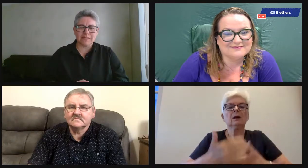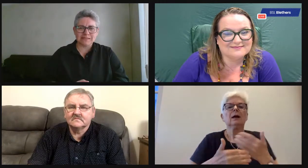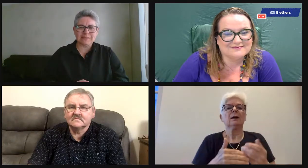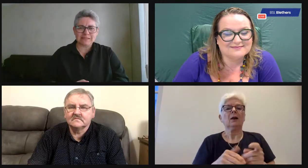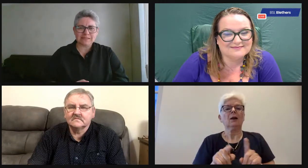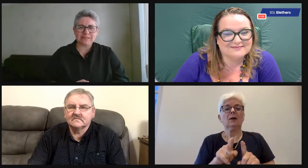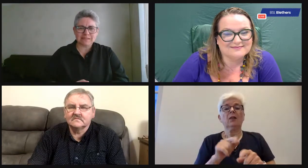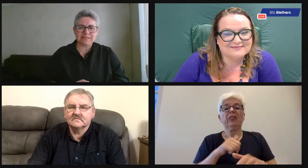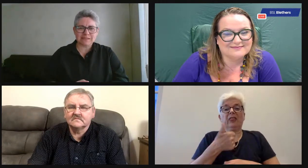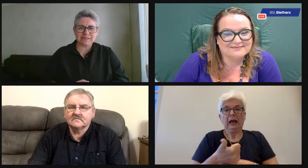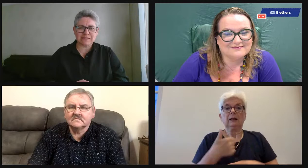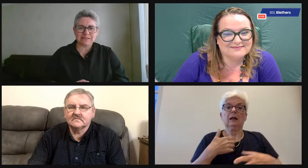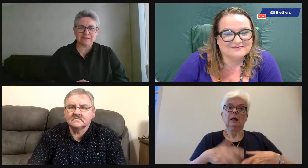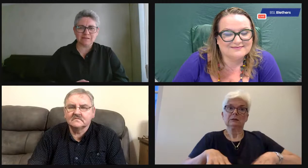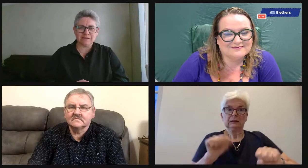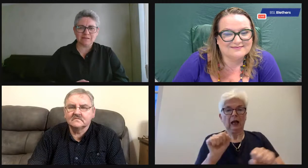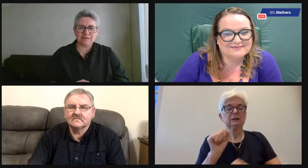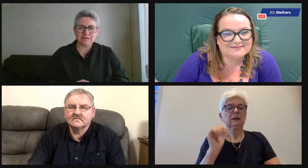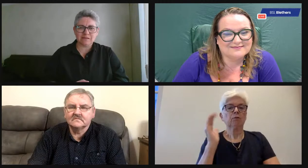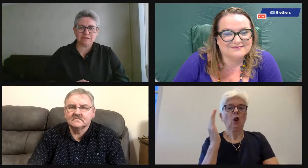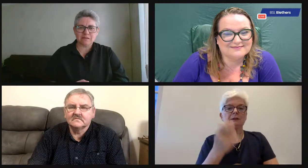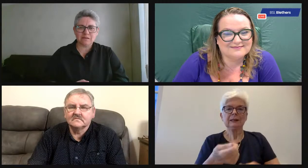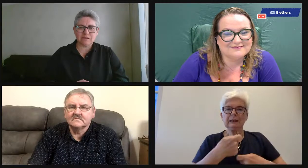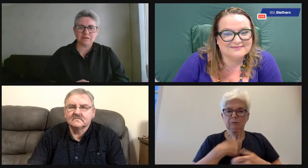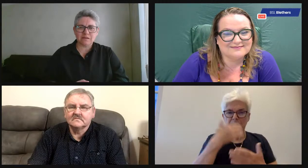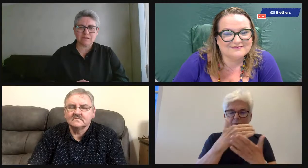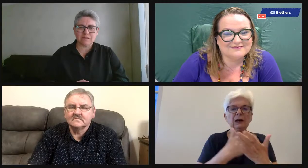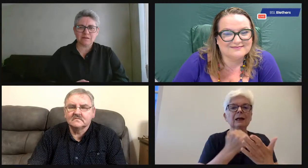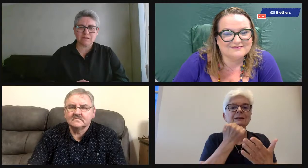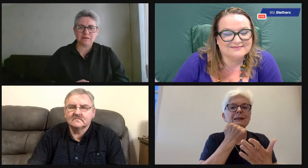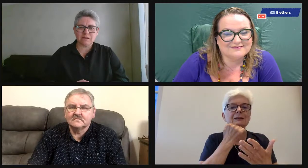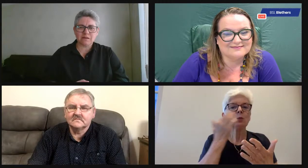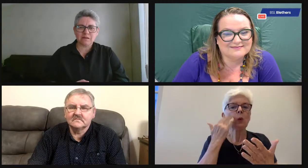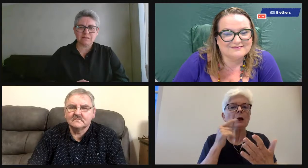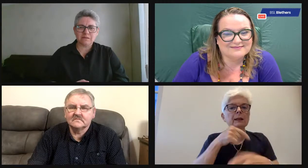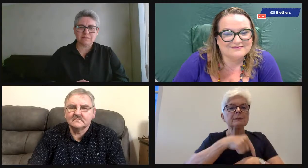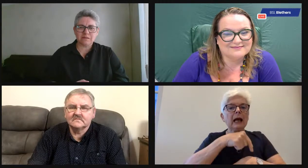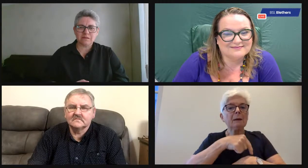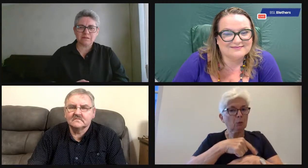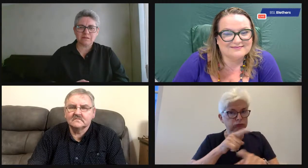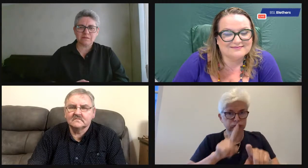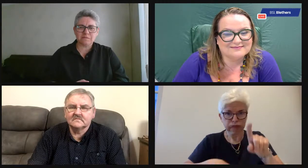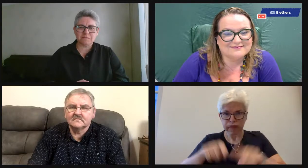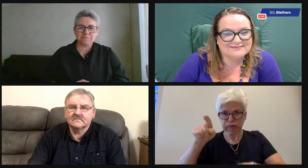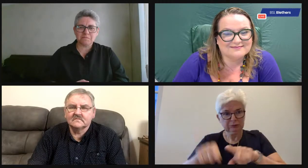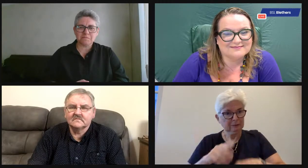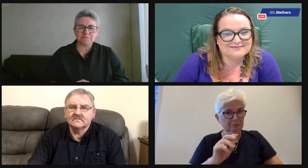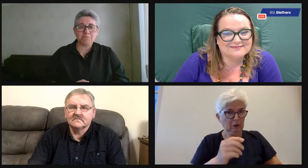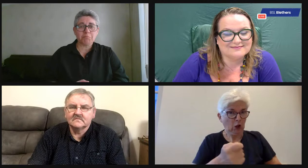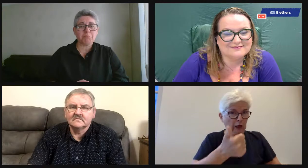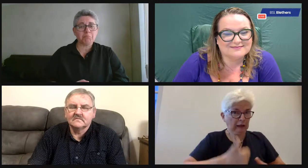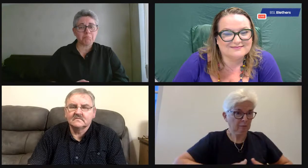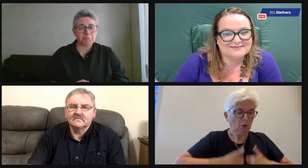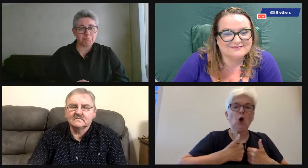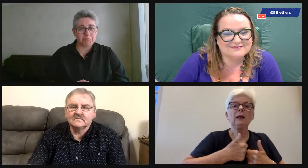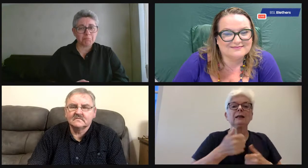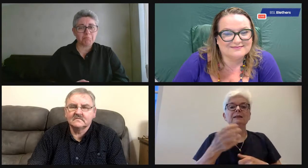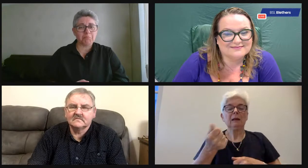but it was a process. And then eventually when I started volunteering, they gave me the times and the dates.